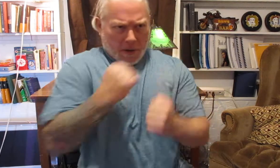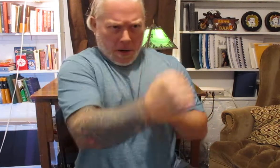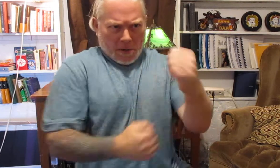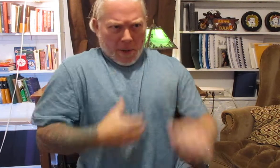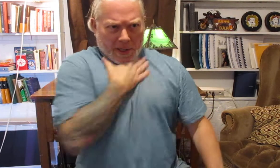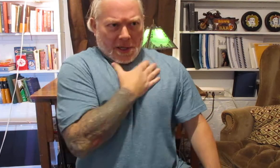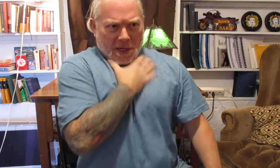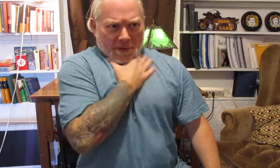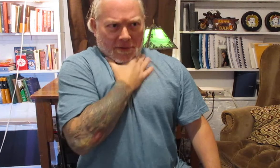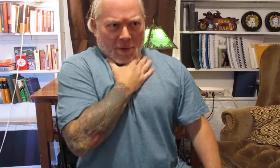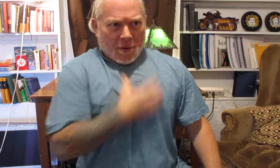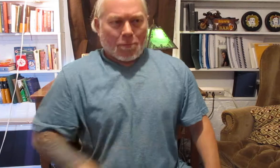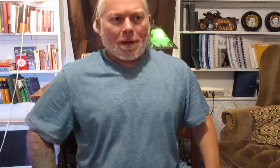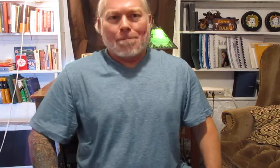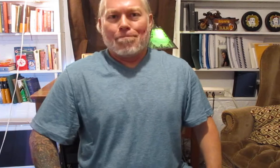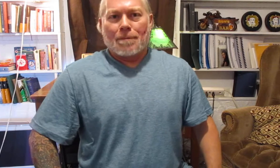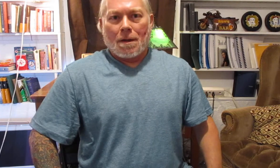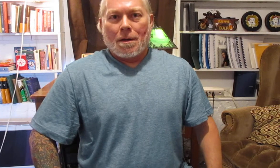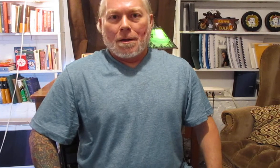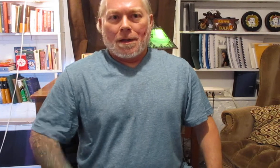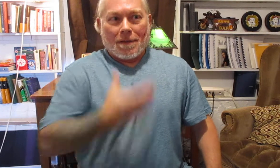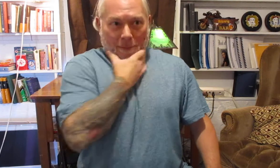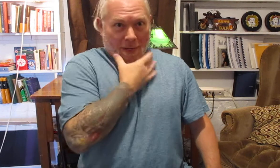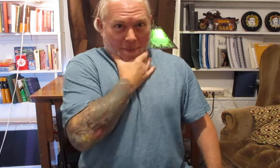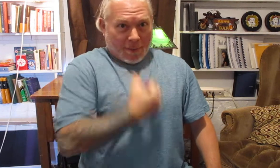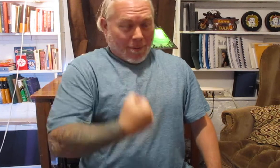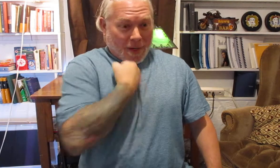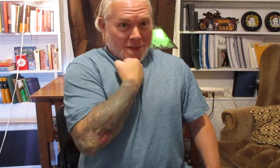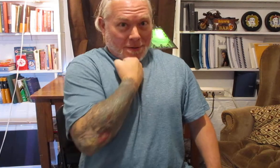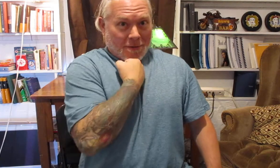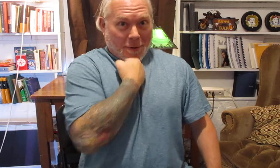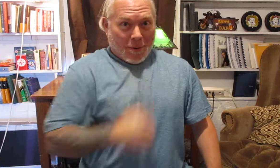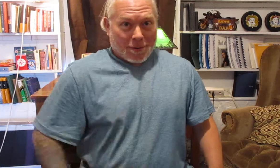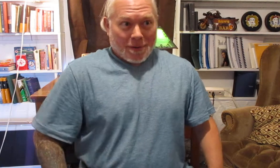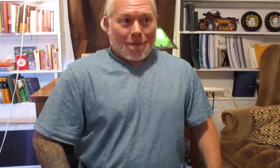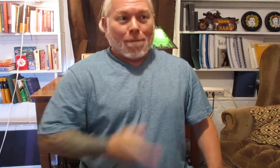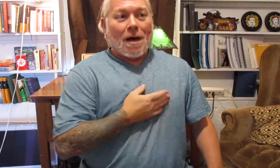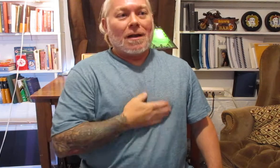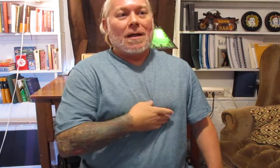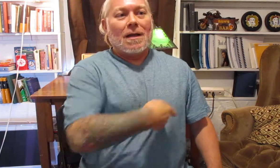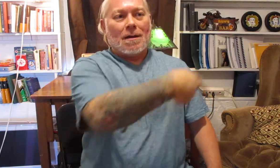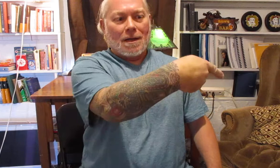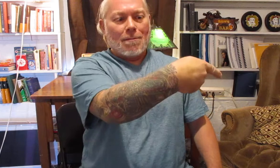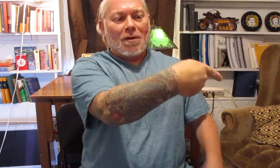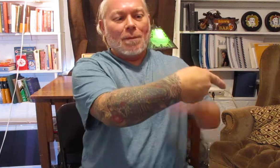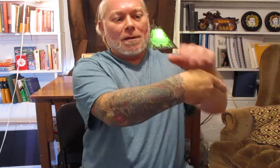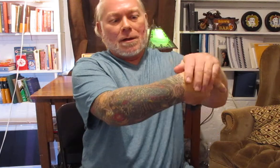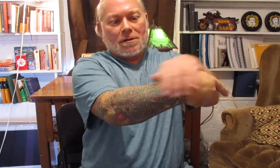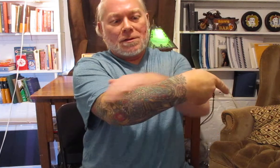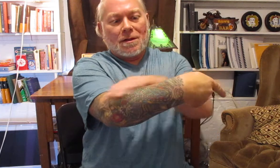nobody can hit you in the throat well yeah they might not be able to punch in the throat but any any movement using the